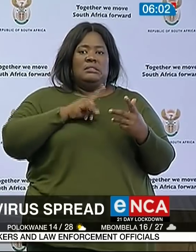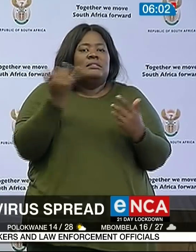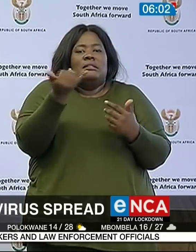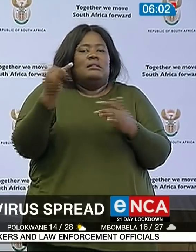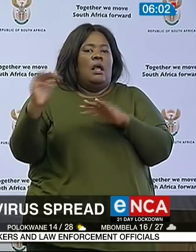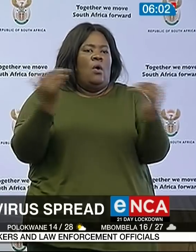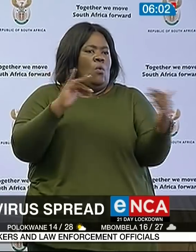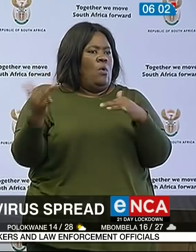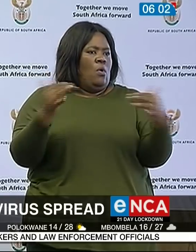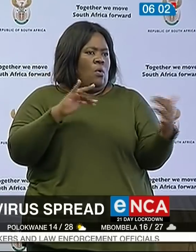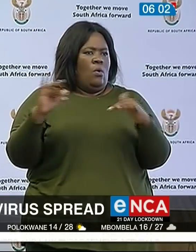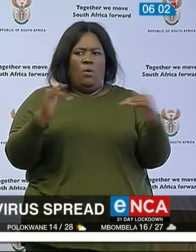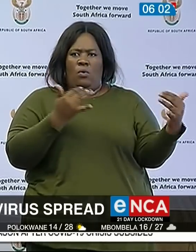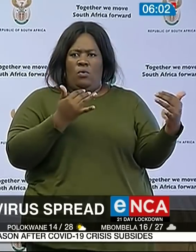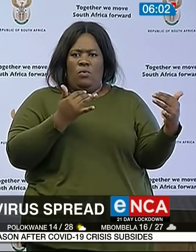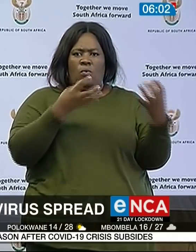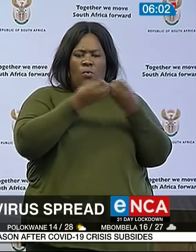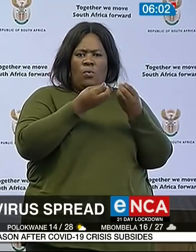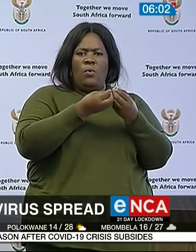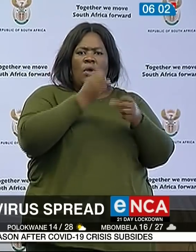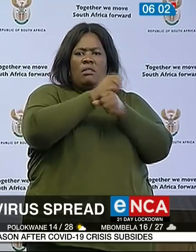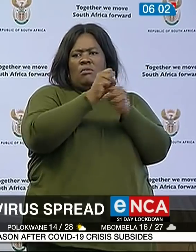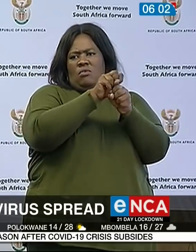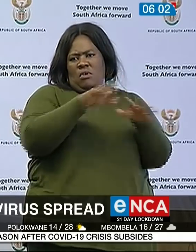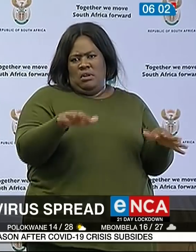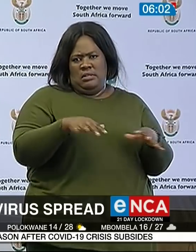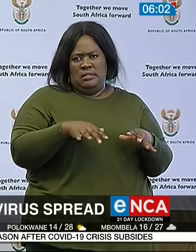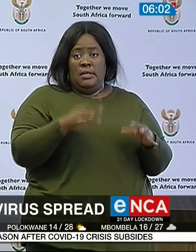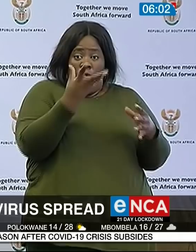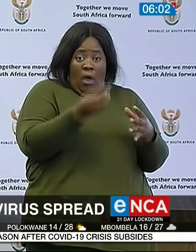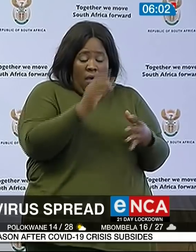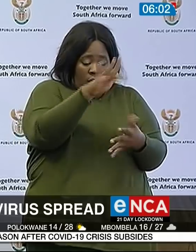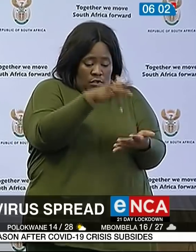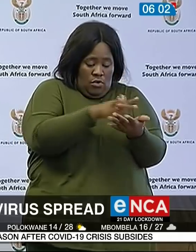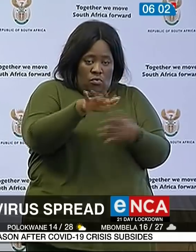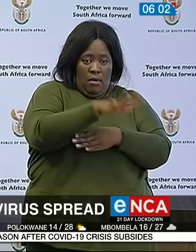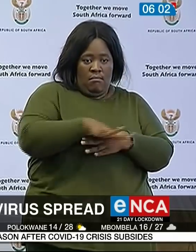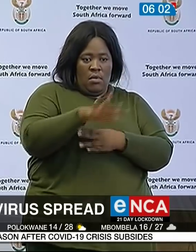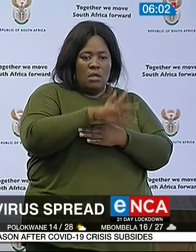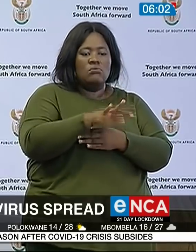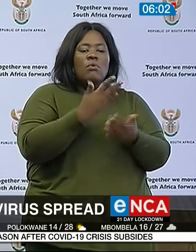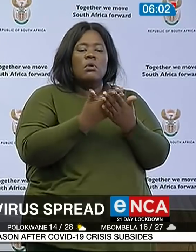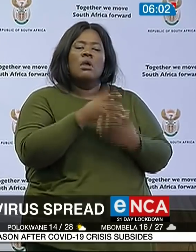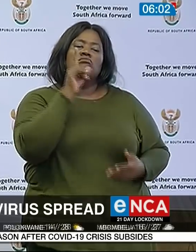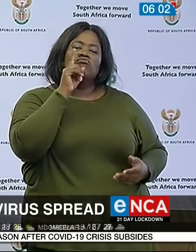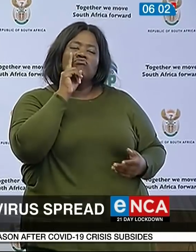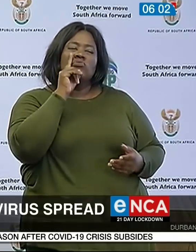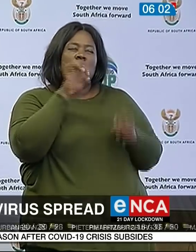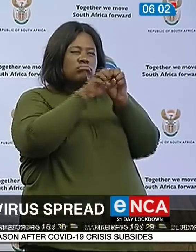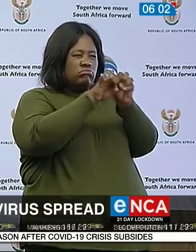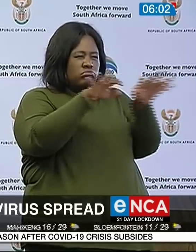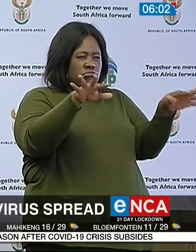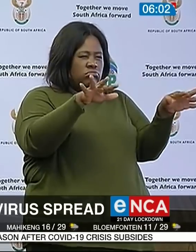the virus because by having a central place to look at the epidemiology and how the